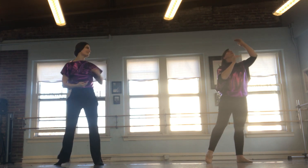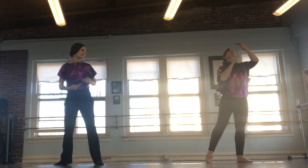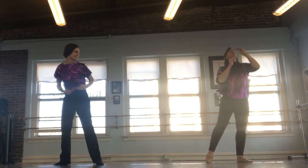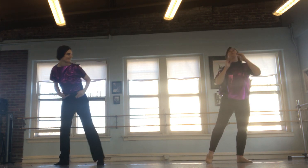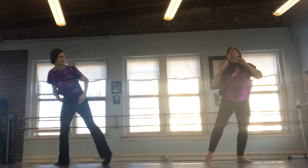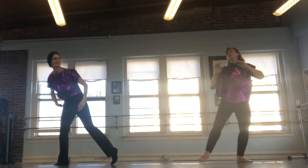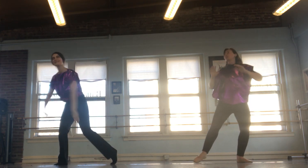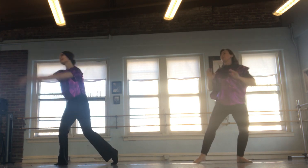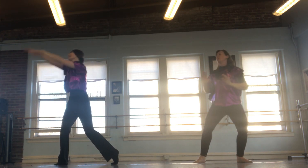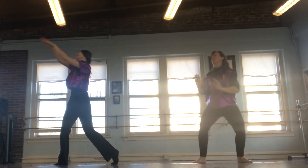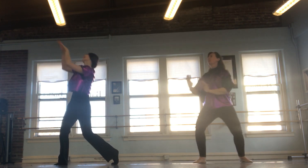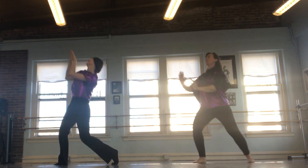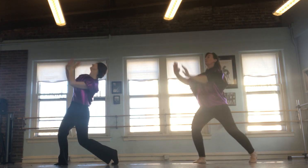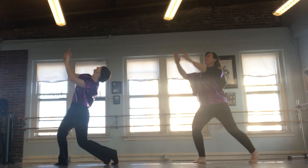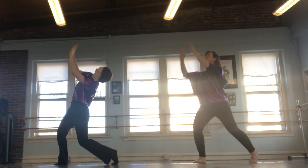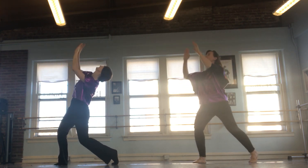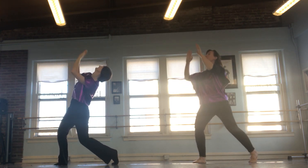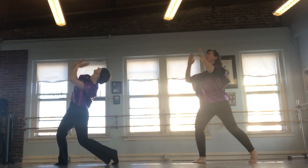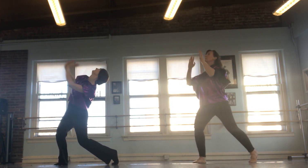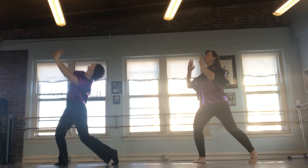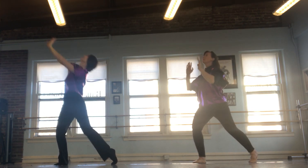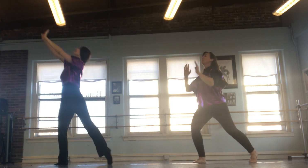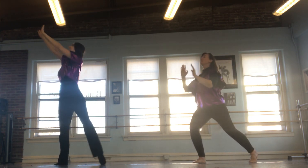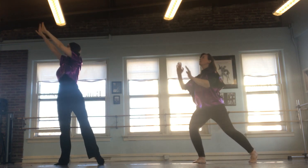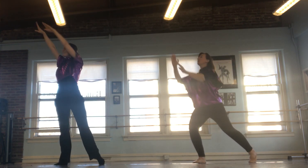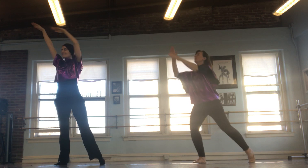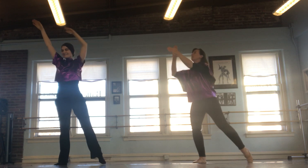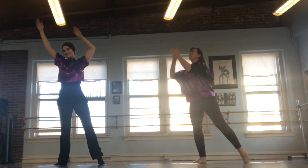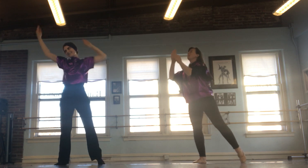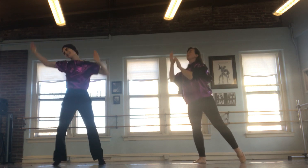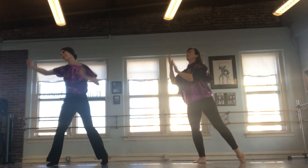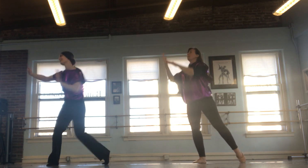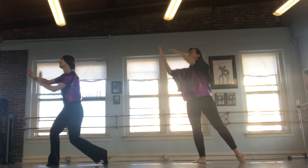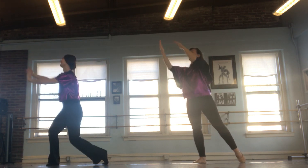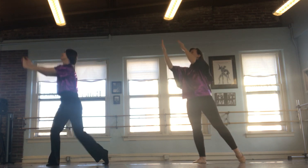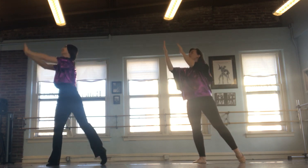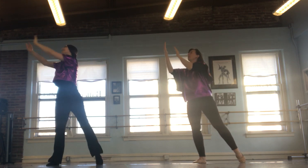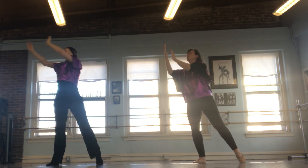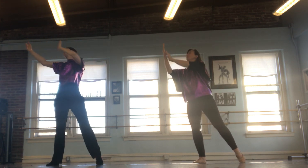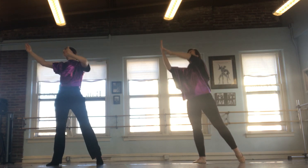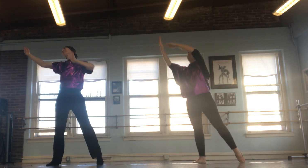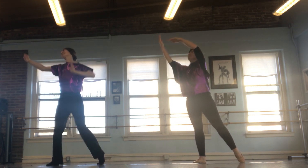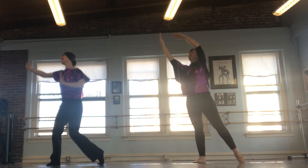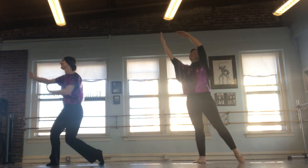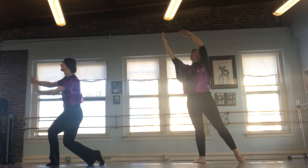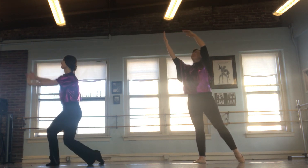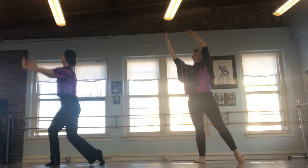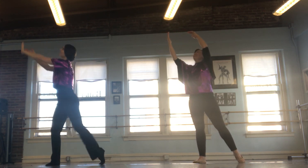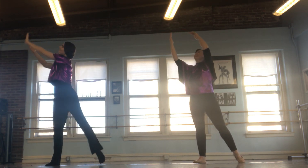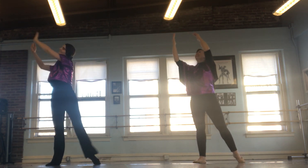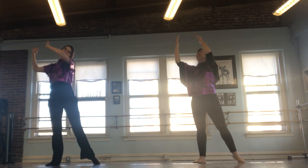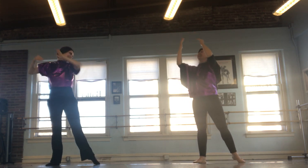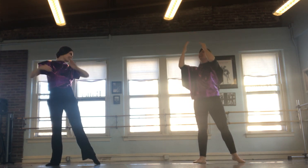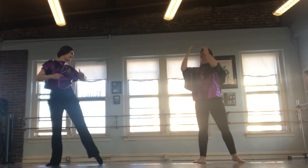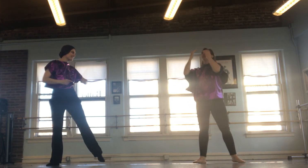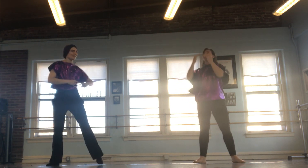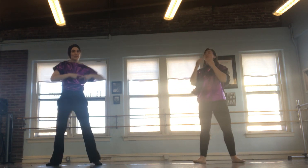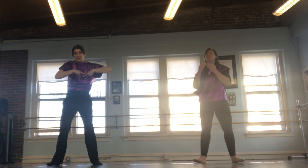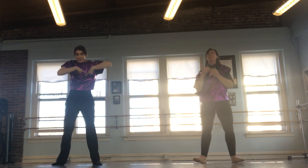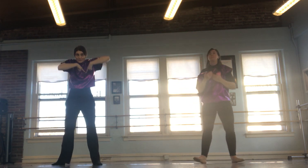I'm waiting you I'm waiting And my